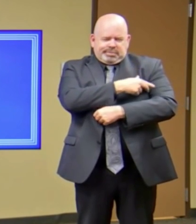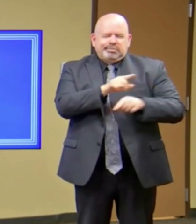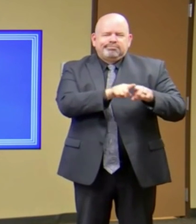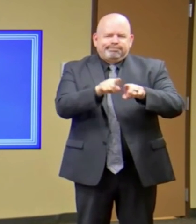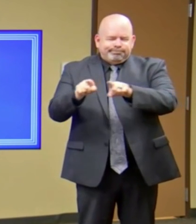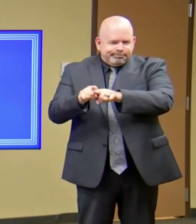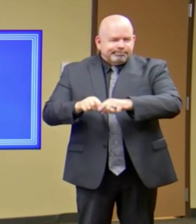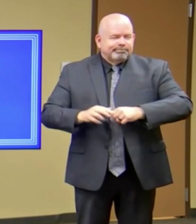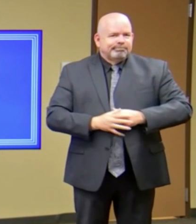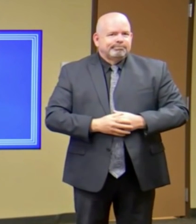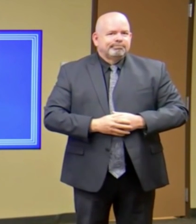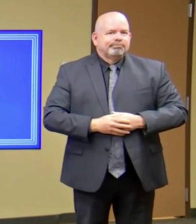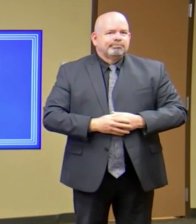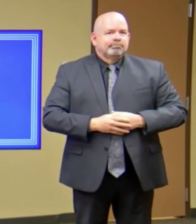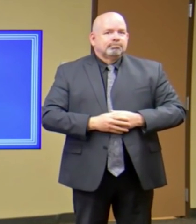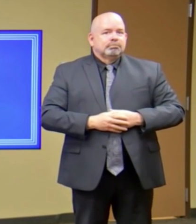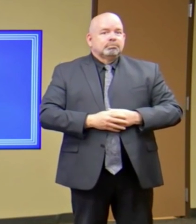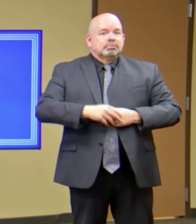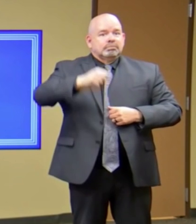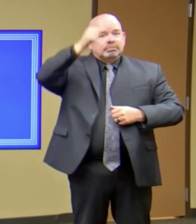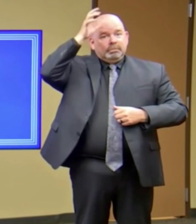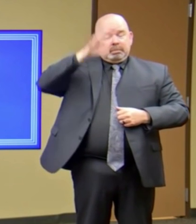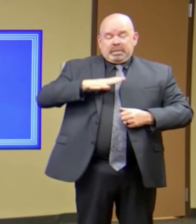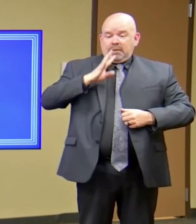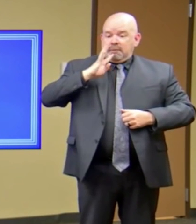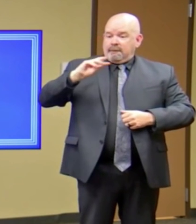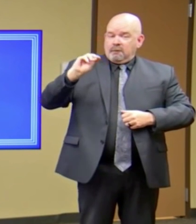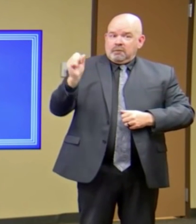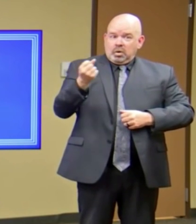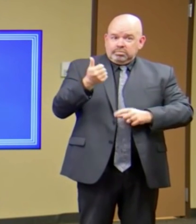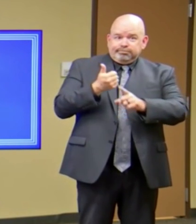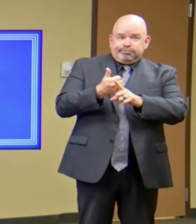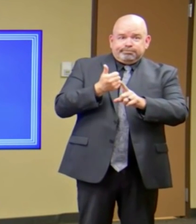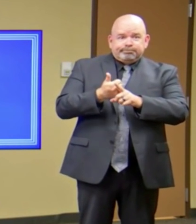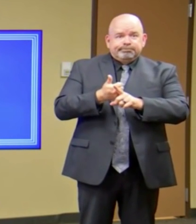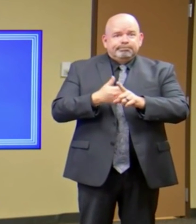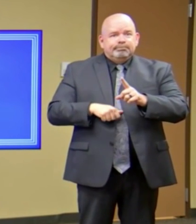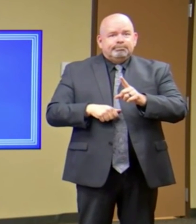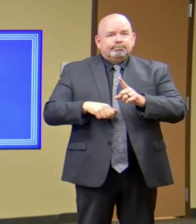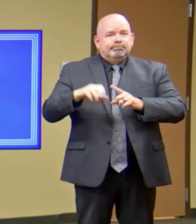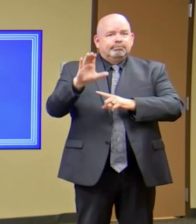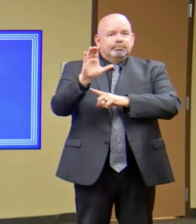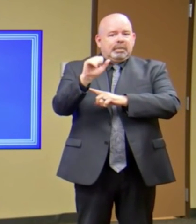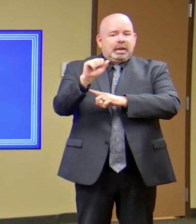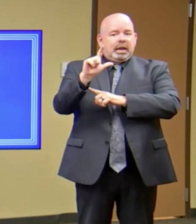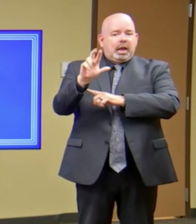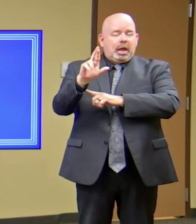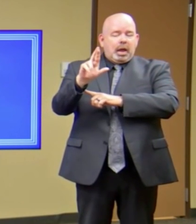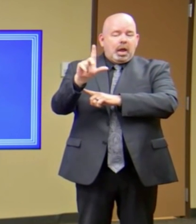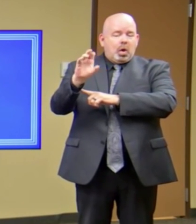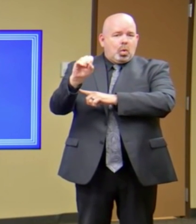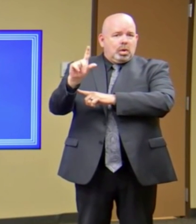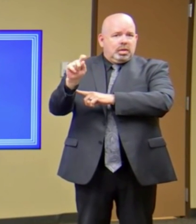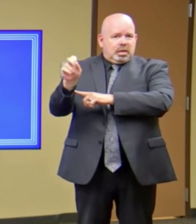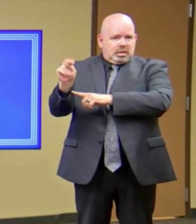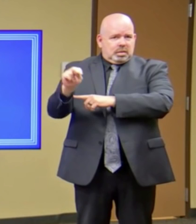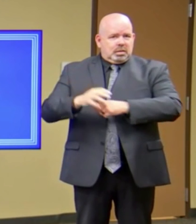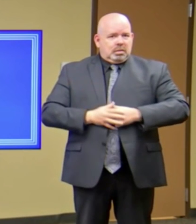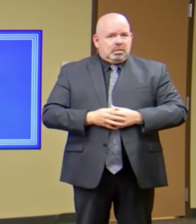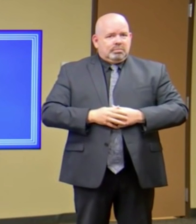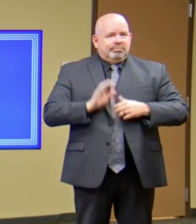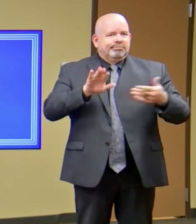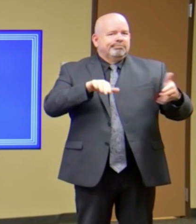The next is a man in his 40s from Carrollton who died in a hospital. Another man in his 40s from the city of